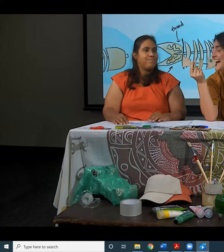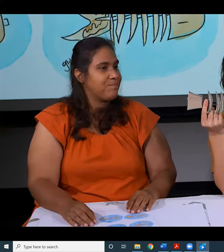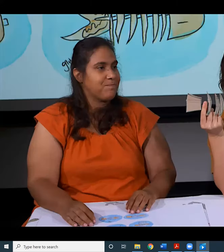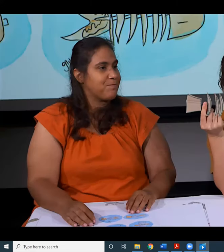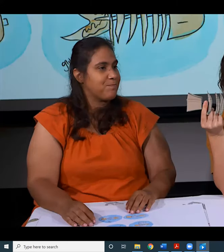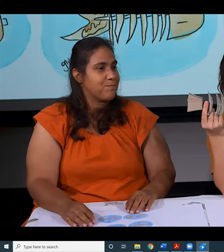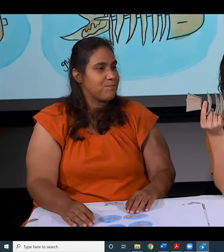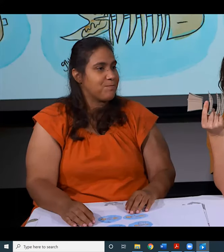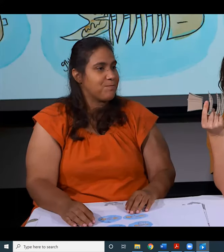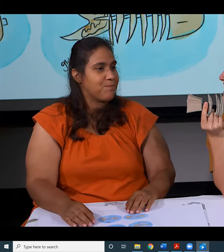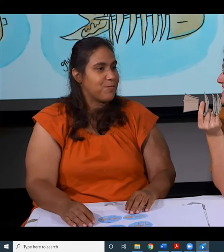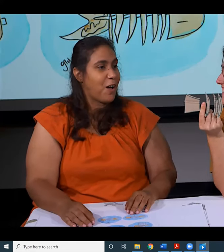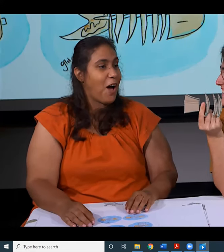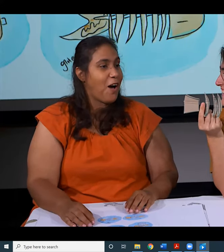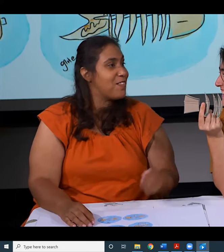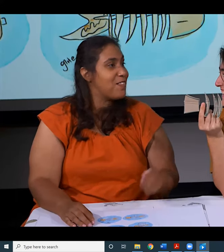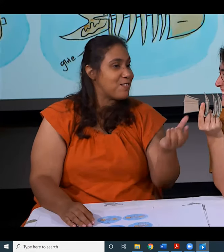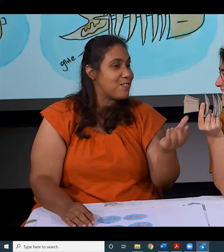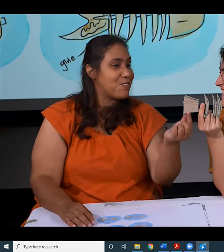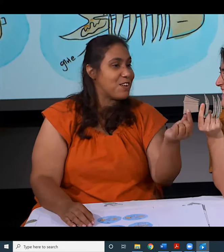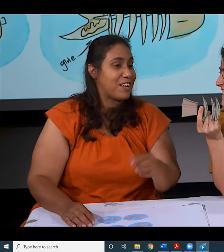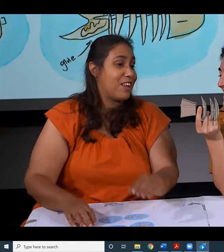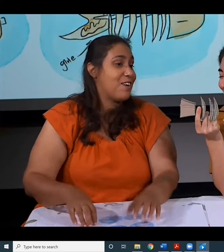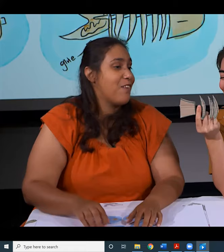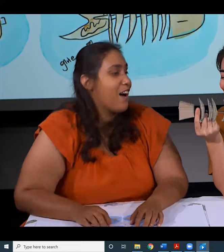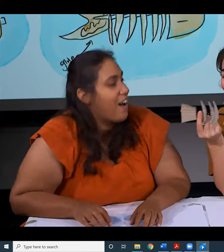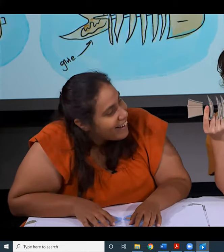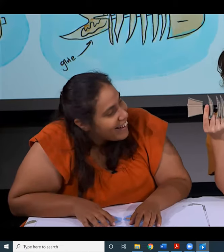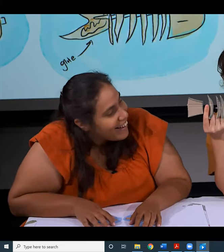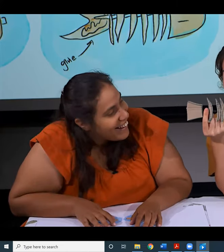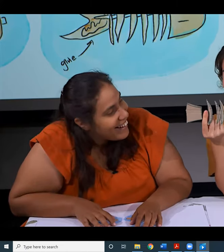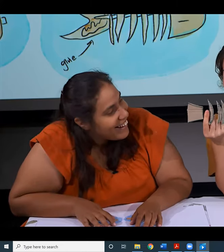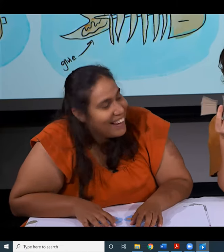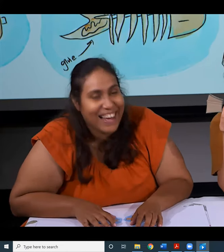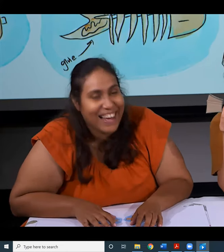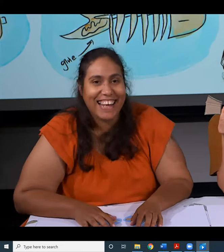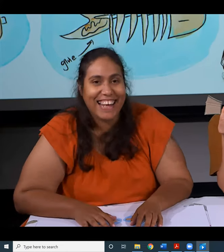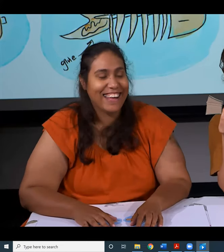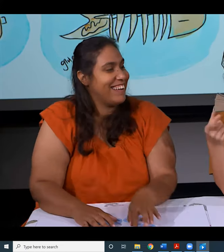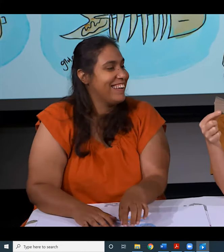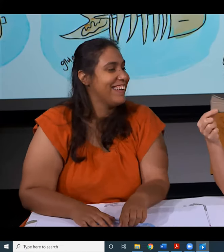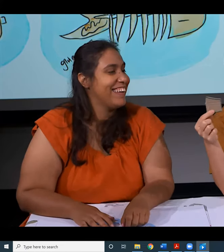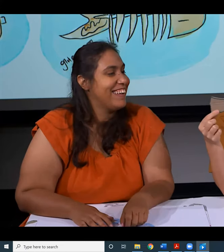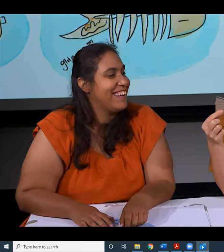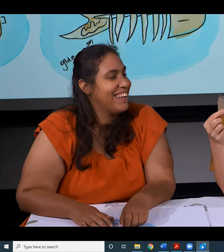And all that's left is the skeleton. Oh, that's really clever. I like that.